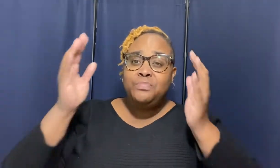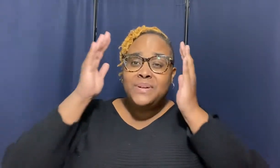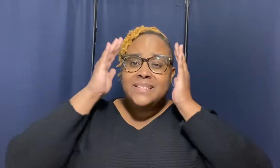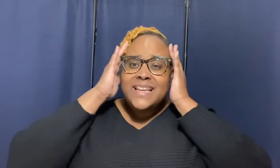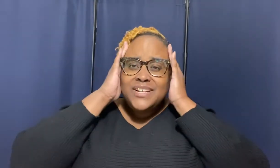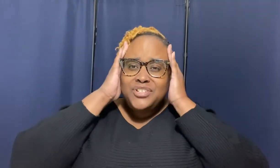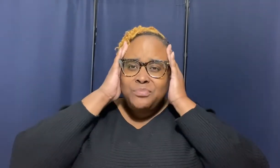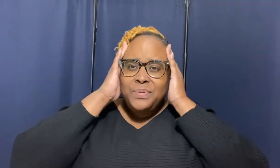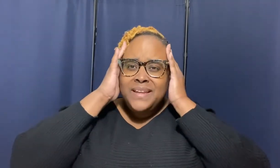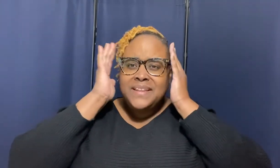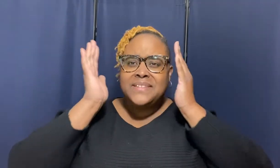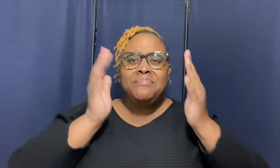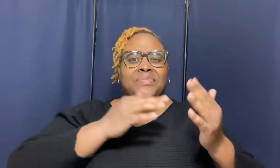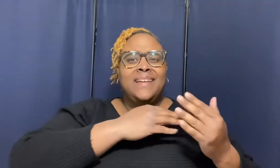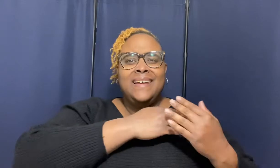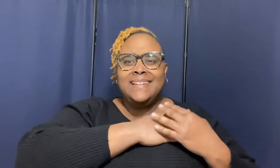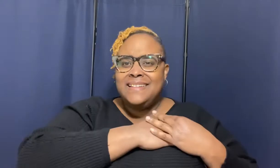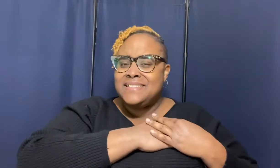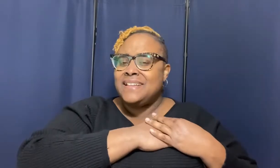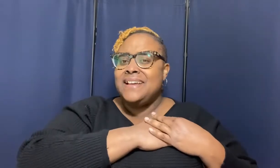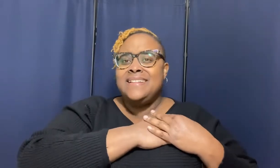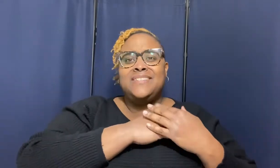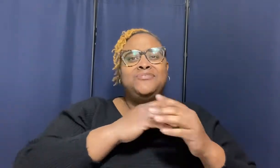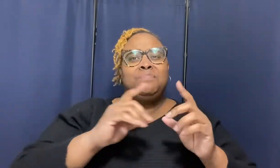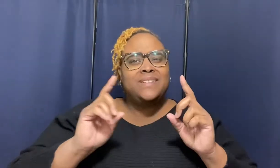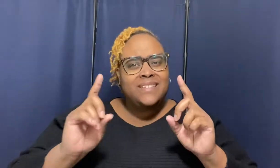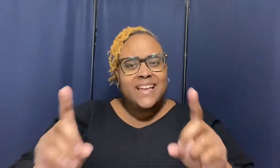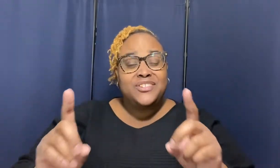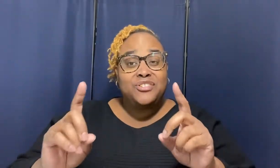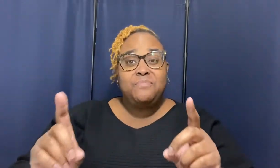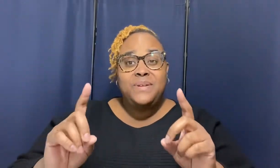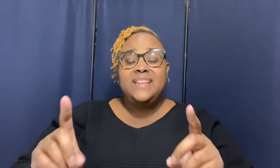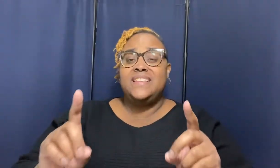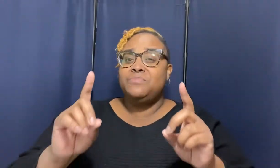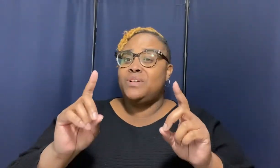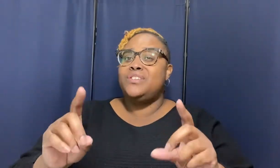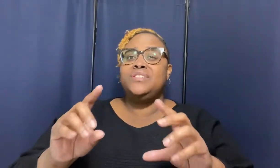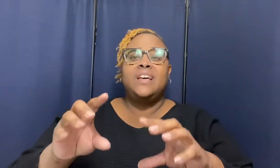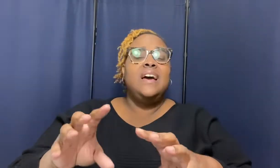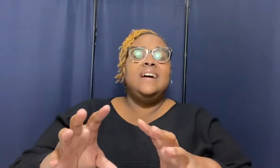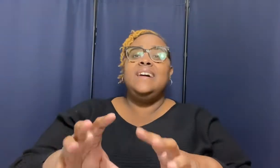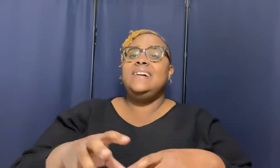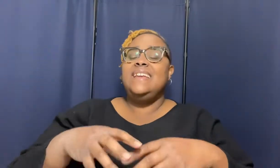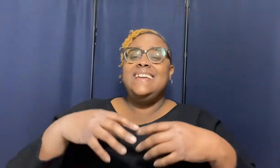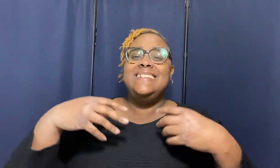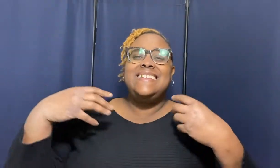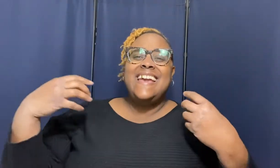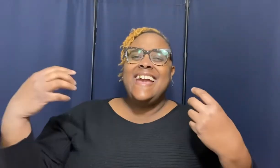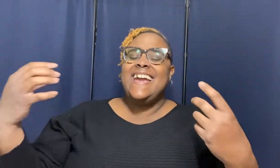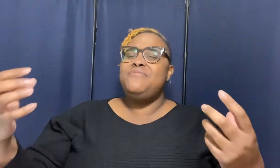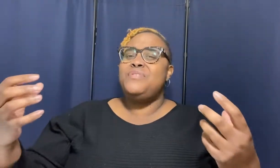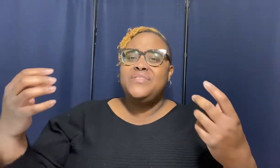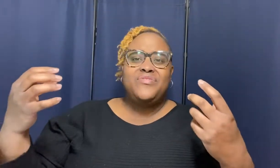protect your peace listen that you protect your peace is because honey is everything